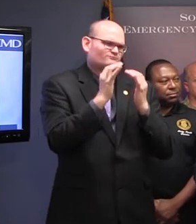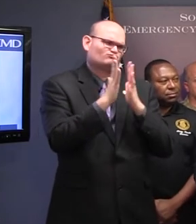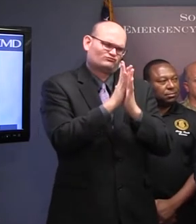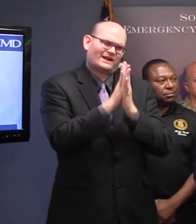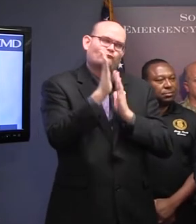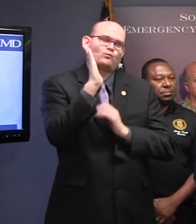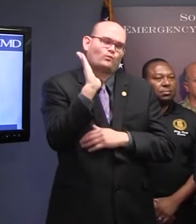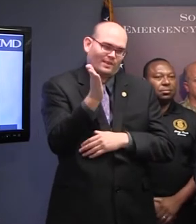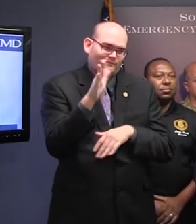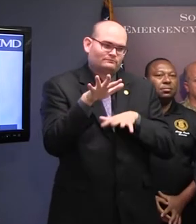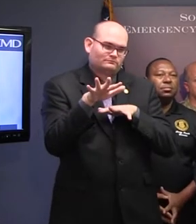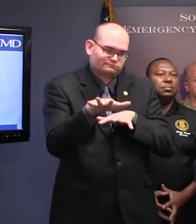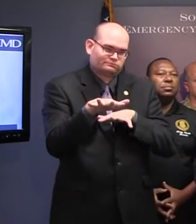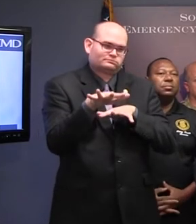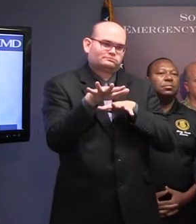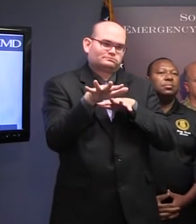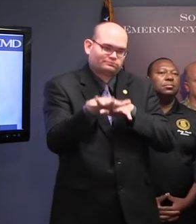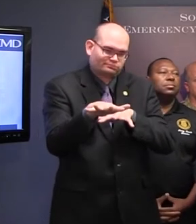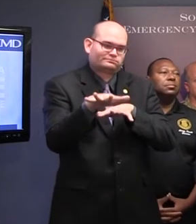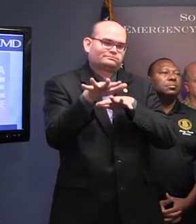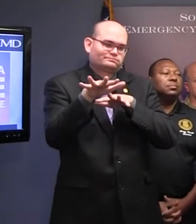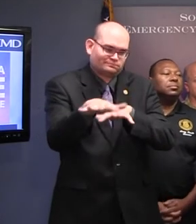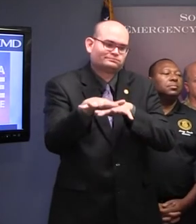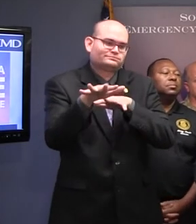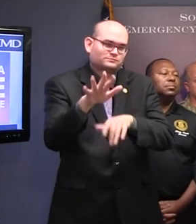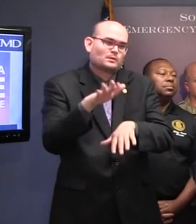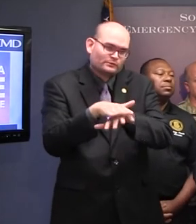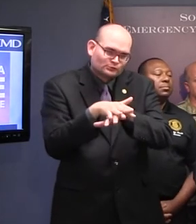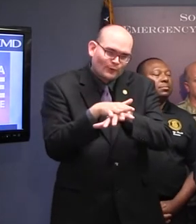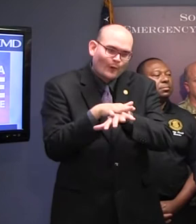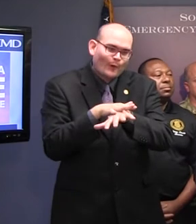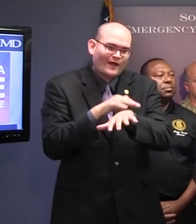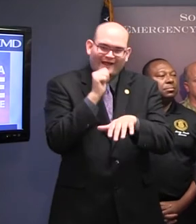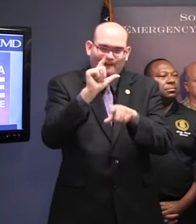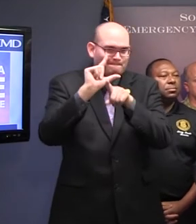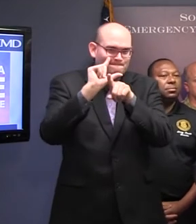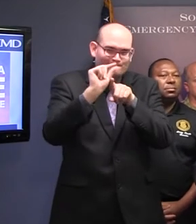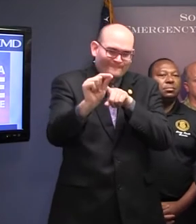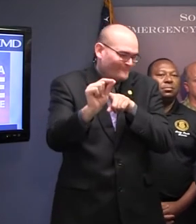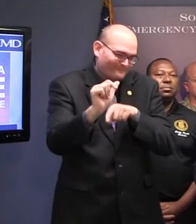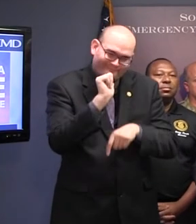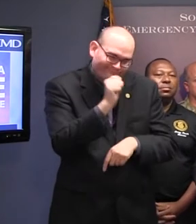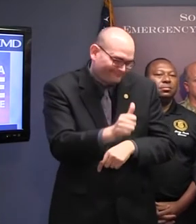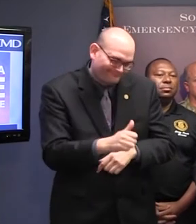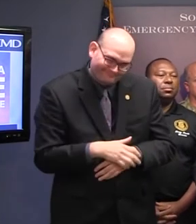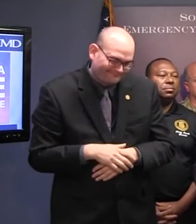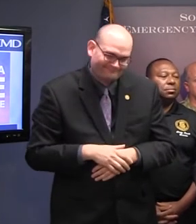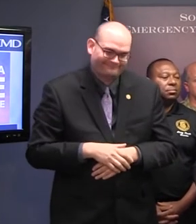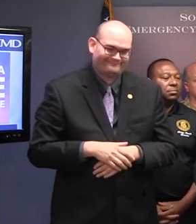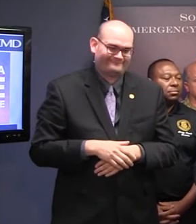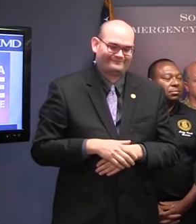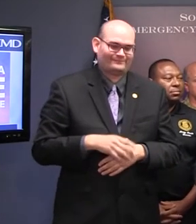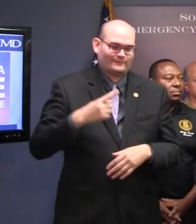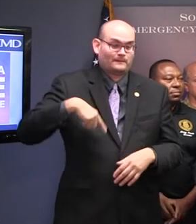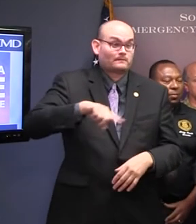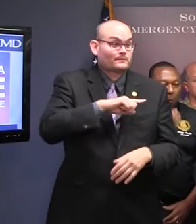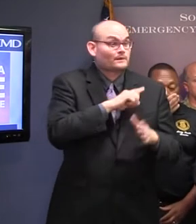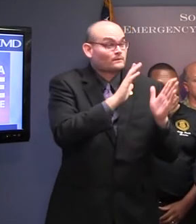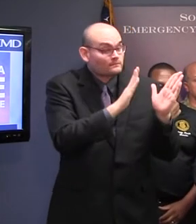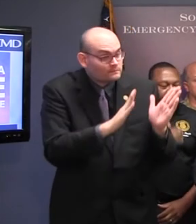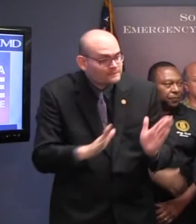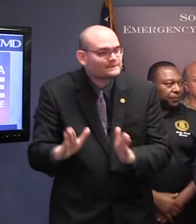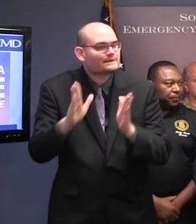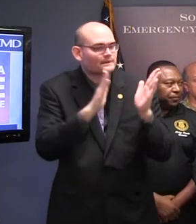traffic, and it will be slow moving in some of these areas. But we are preparing to assist motorists to move through the area with